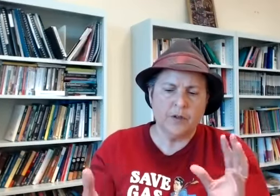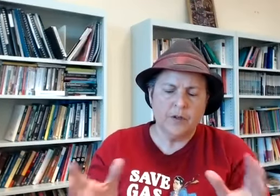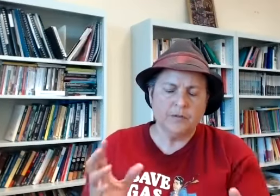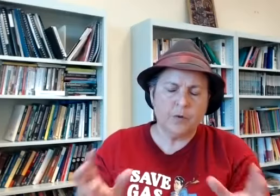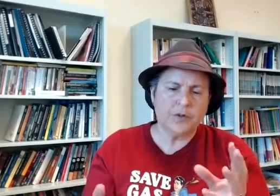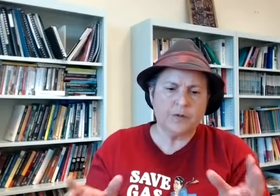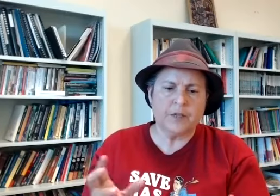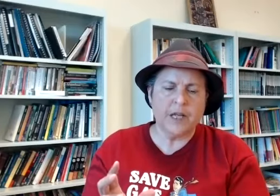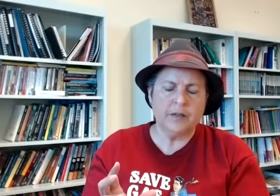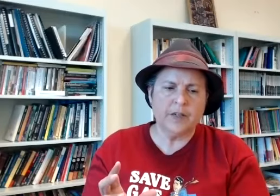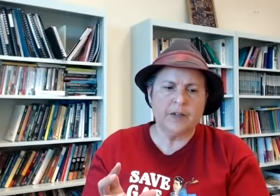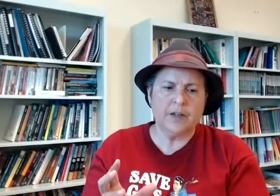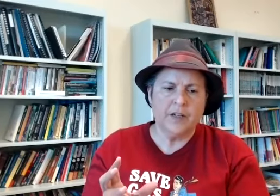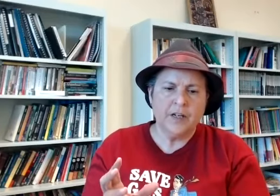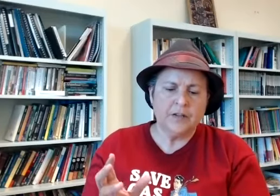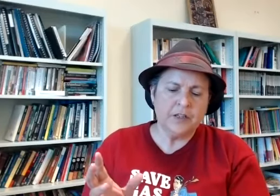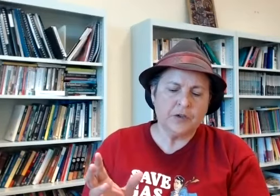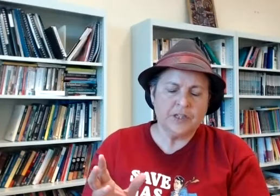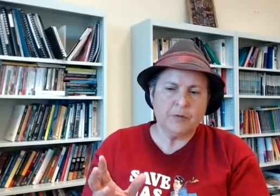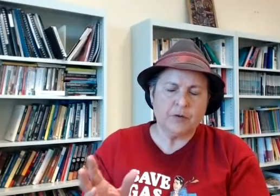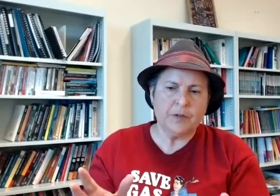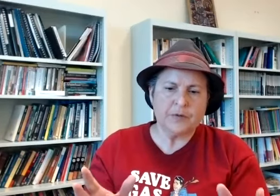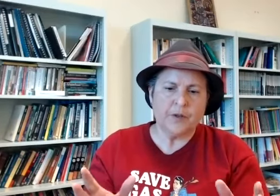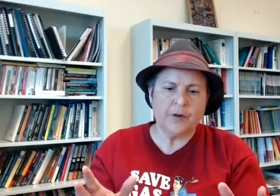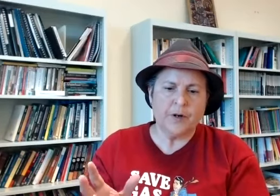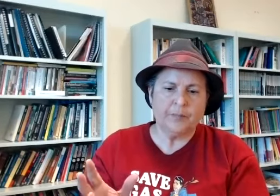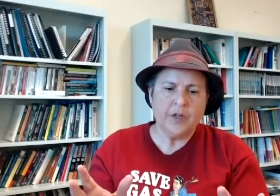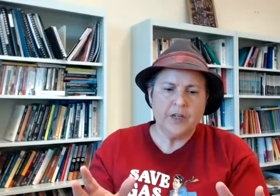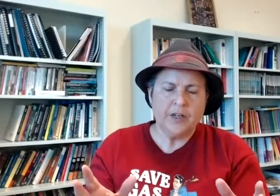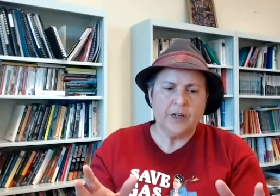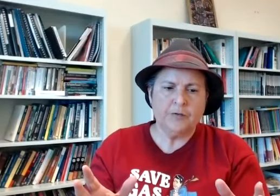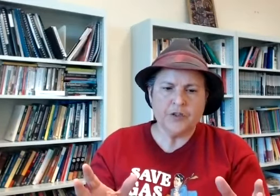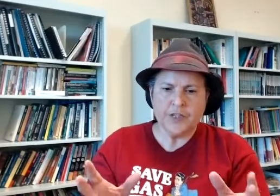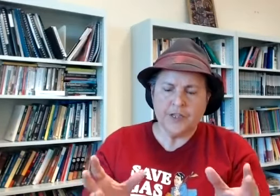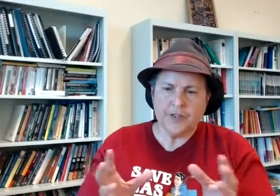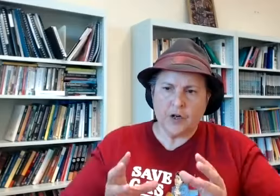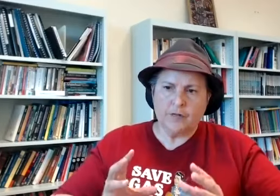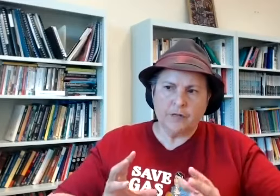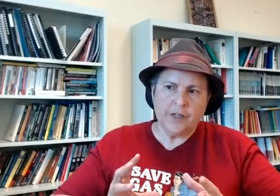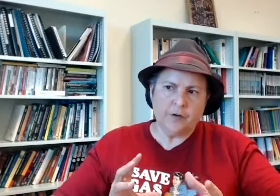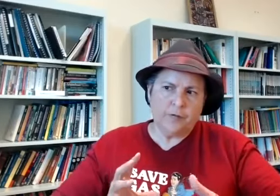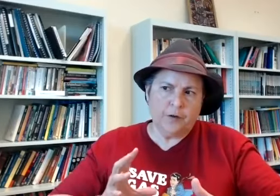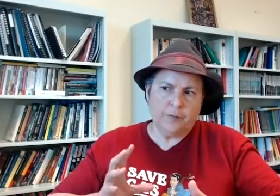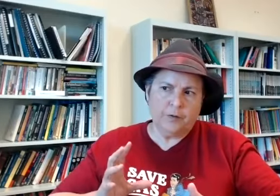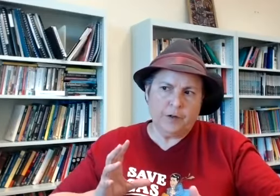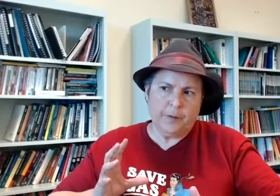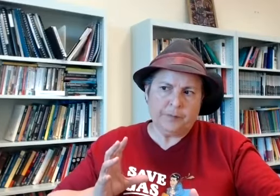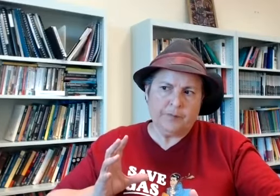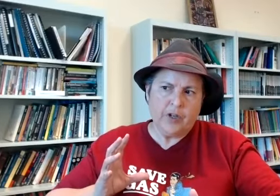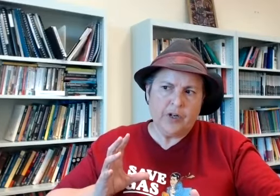forces at play i mean uh it's interesting with quippings whether um you know if you're seeing it as kind of a vehicle for um you